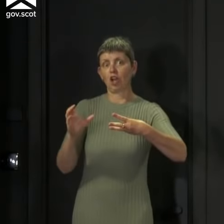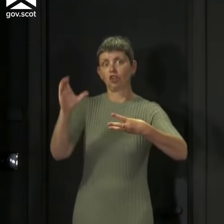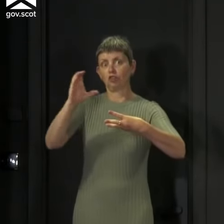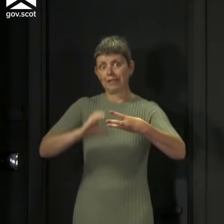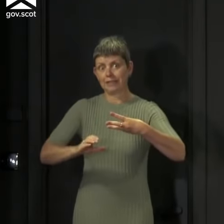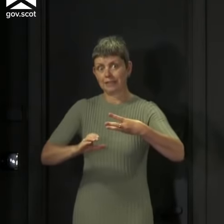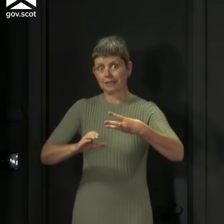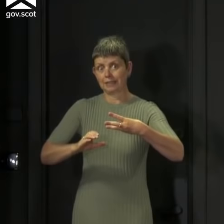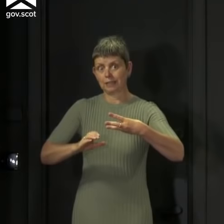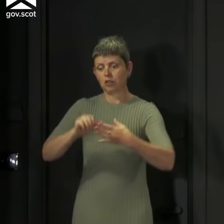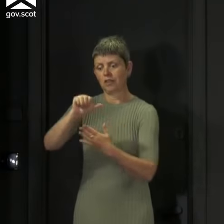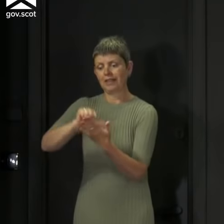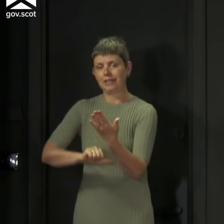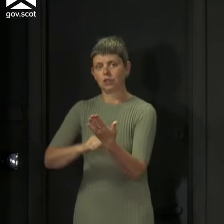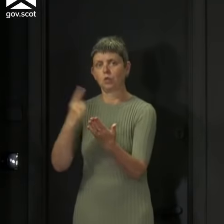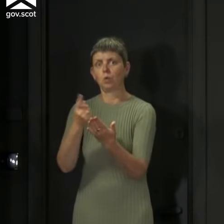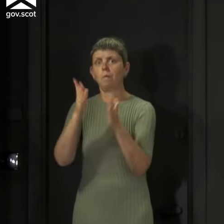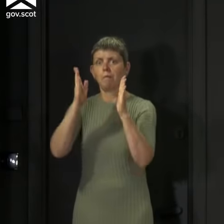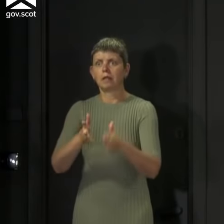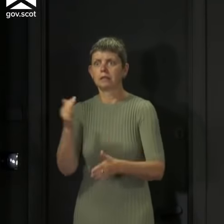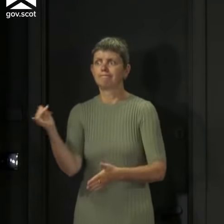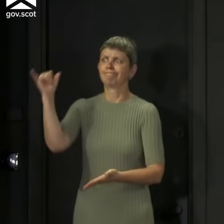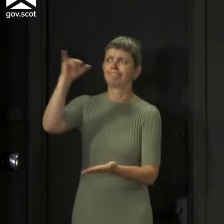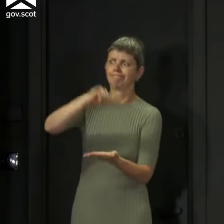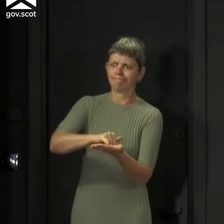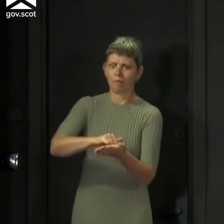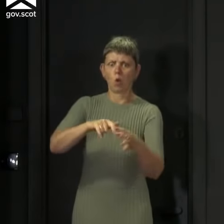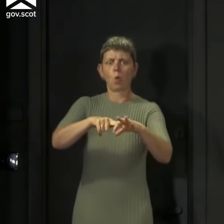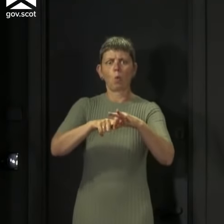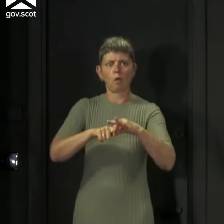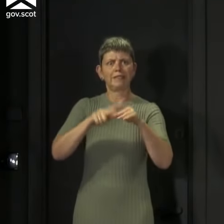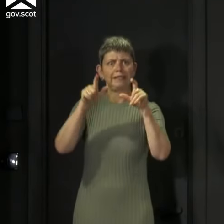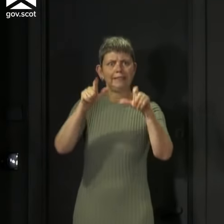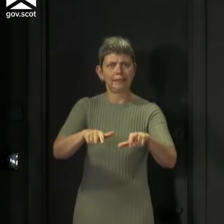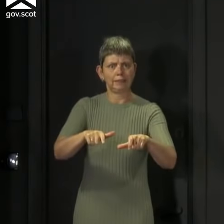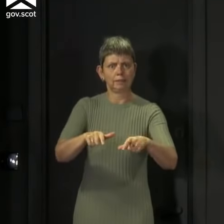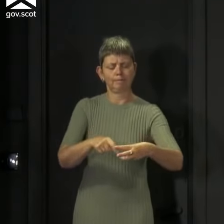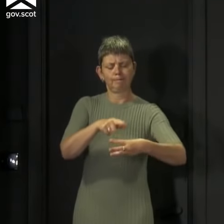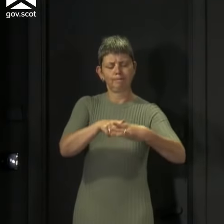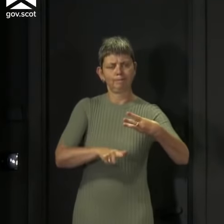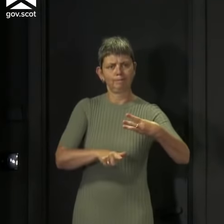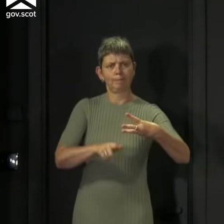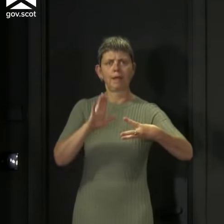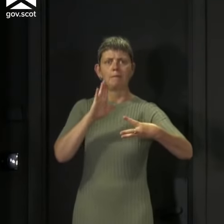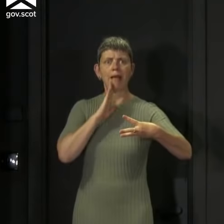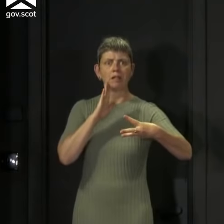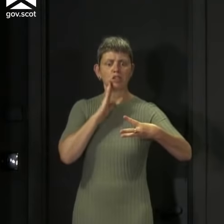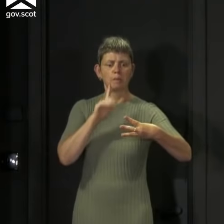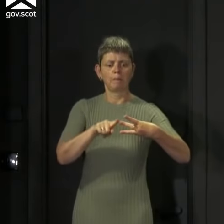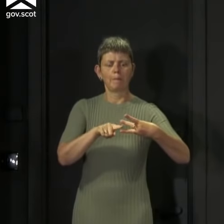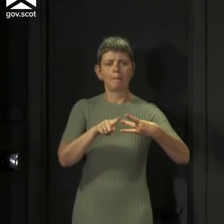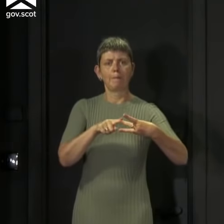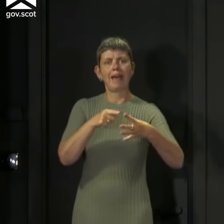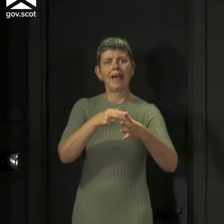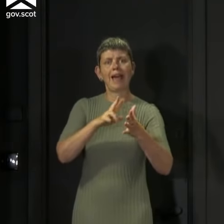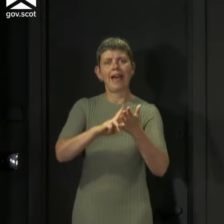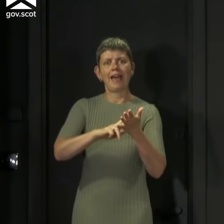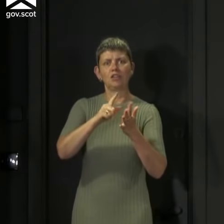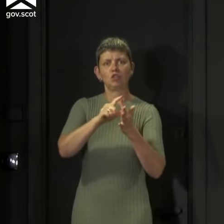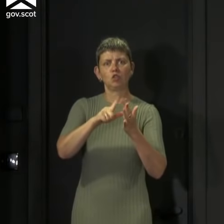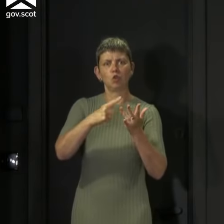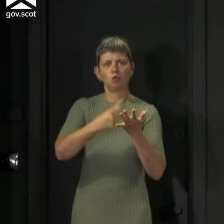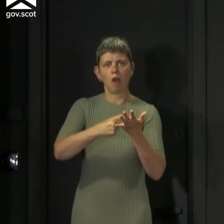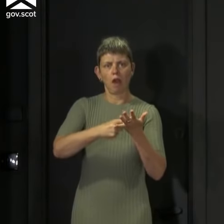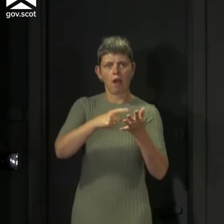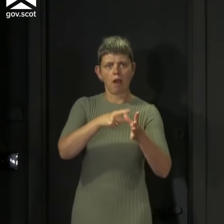list of those that are subject to quarantine restrictions. Those countries are Belgium, Andorra and the Bahamas. Each of